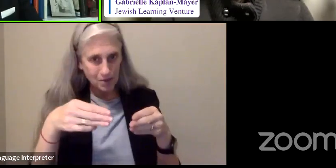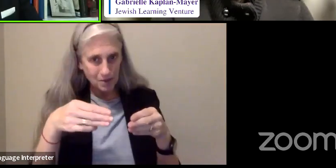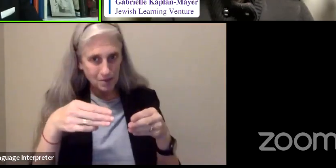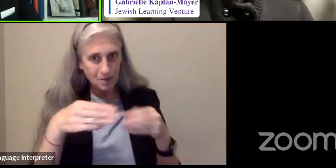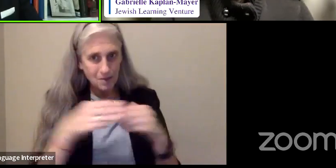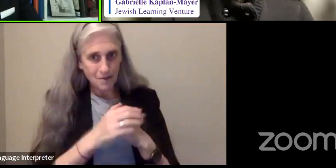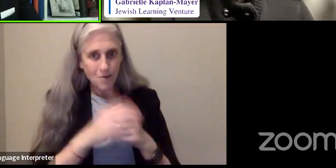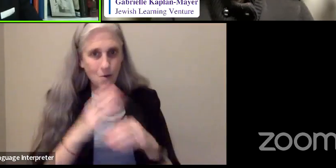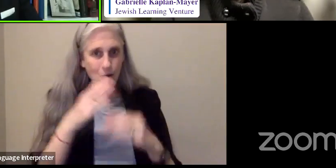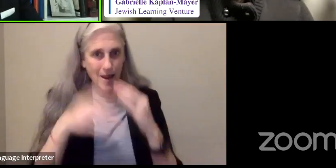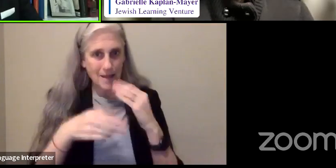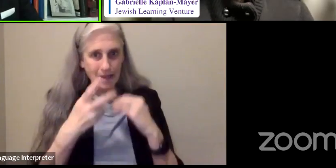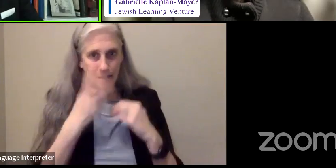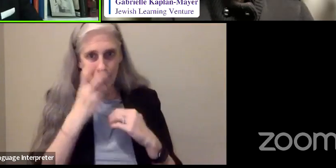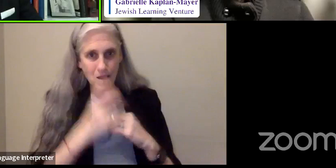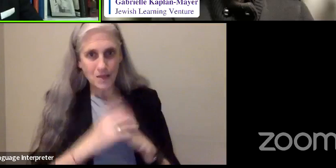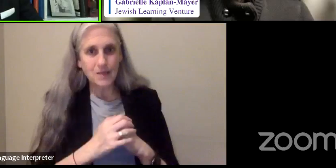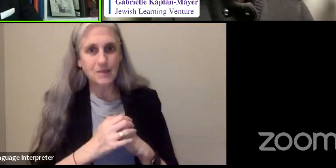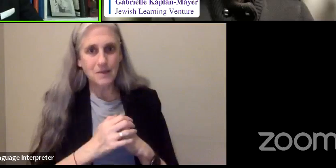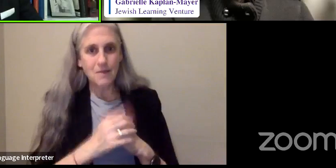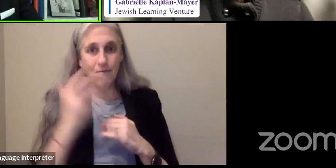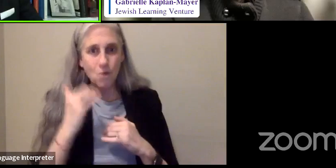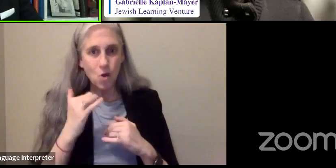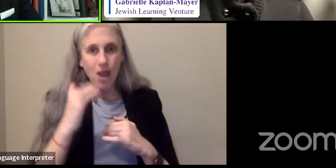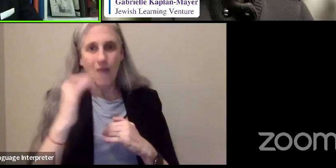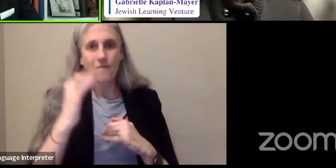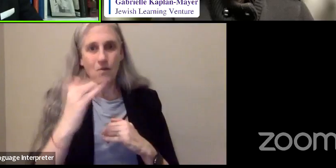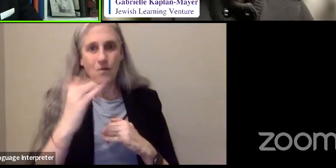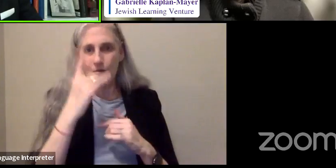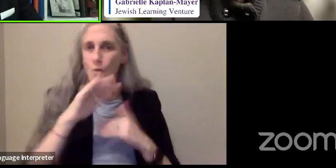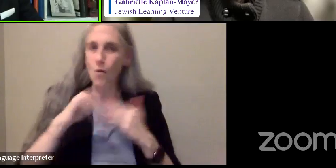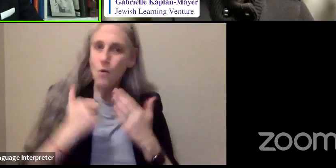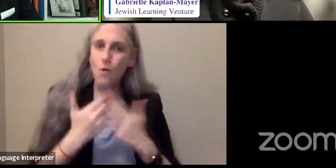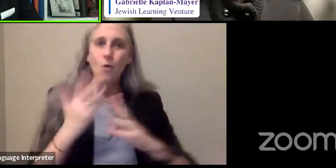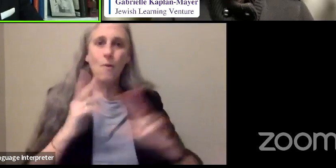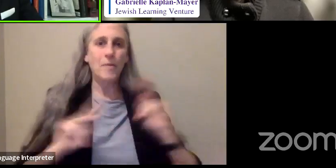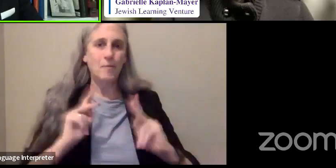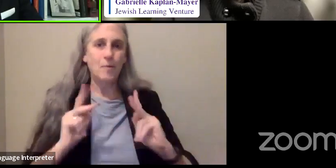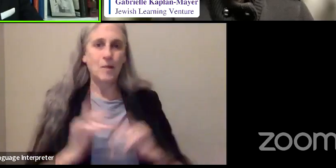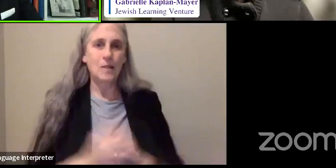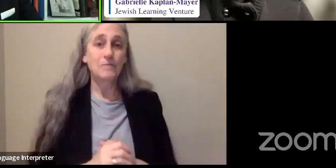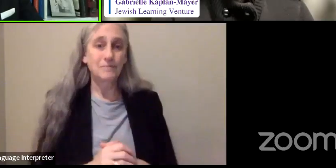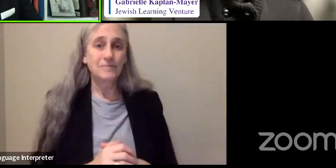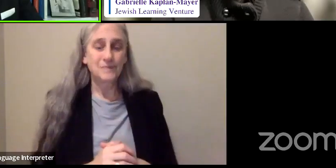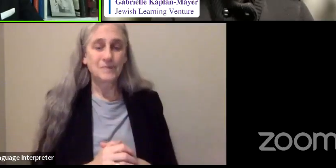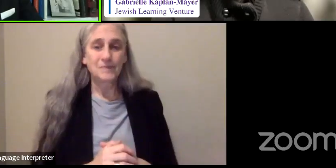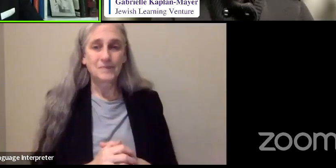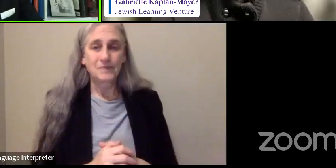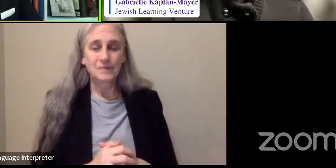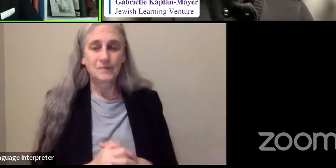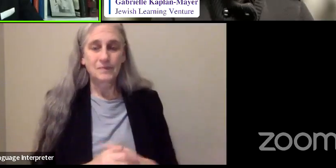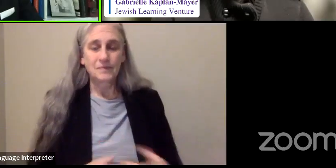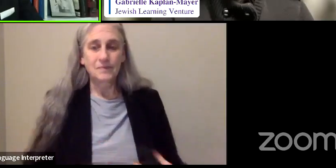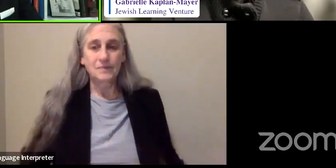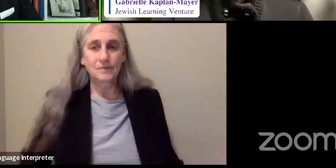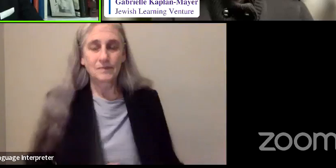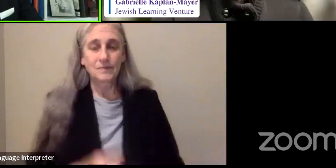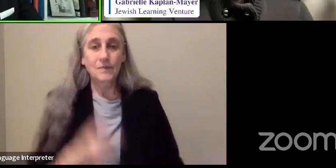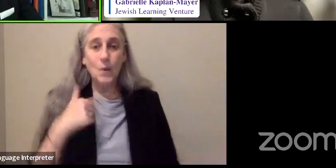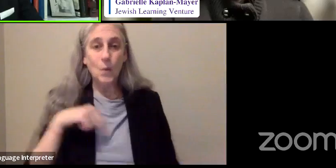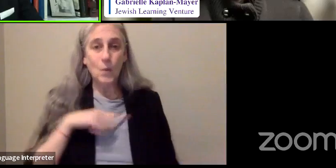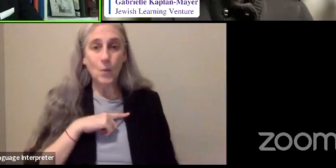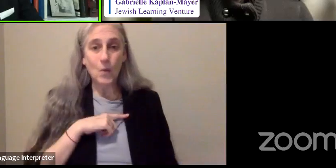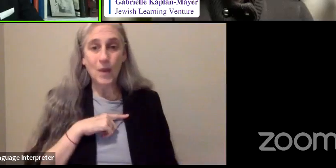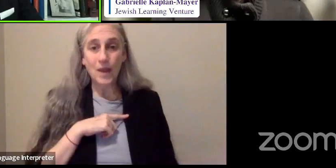ending blindness forever for everyone. And, we are